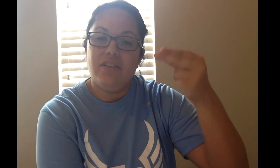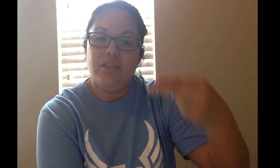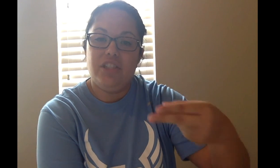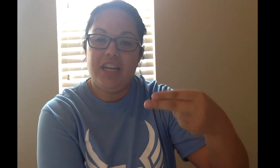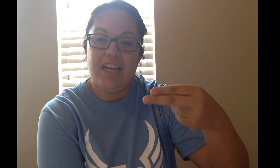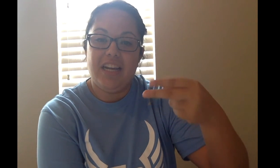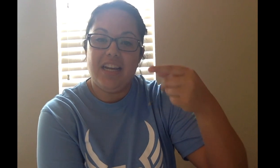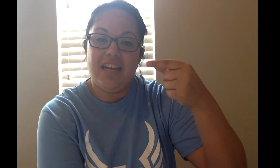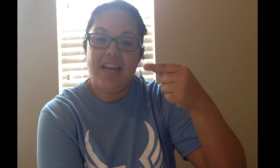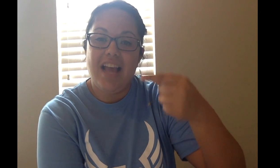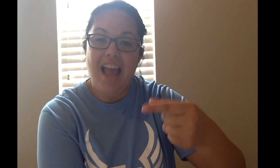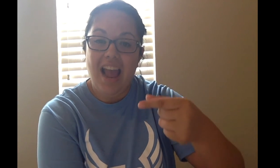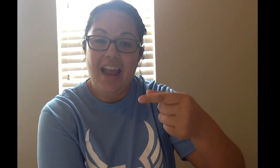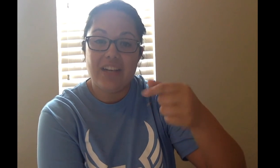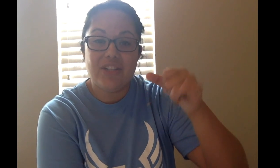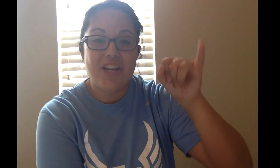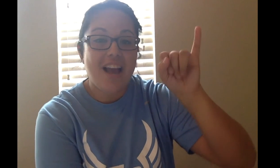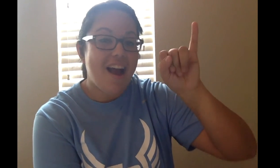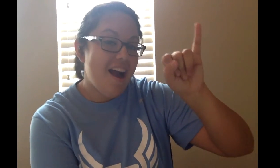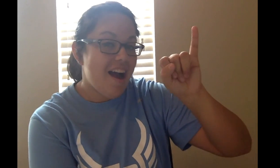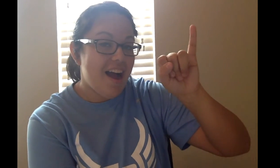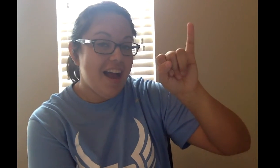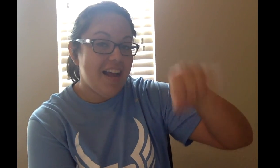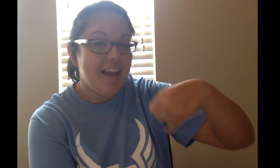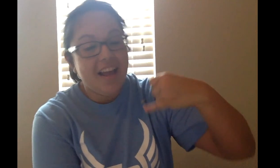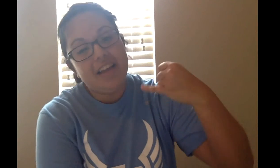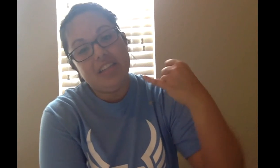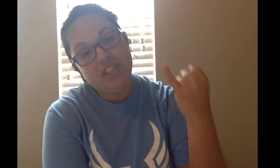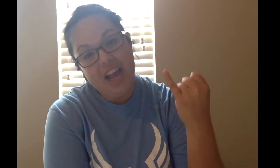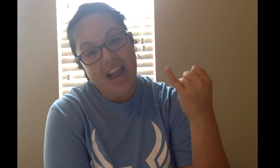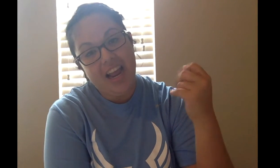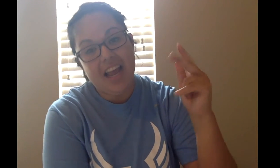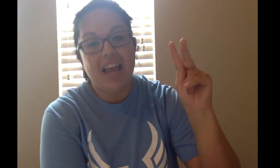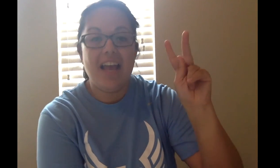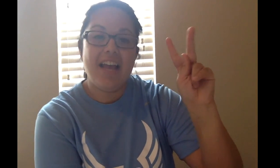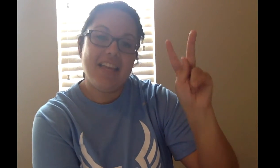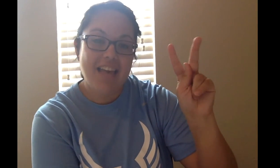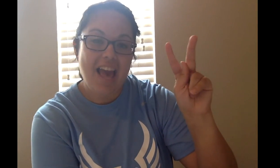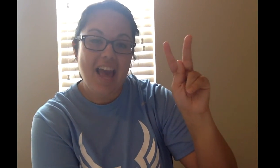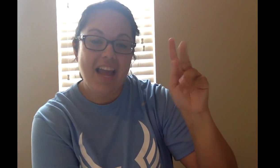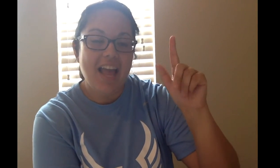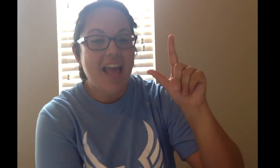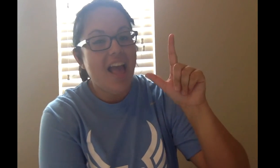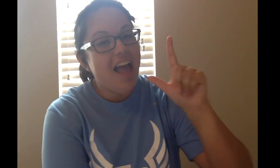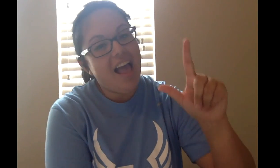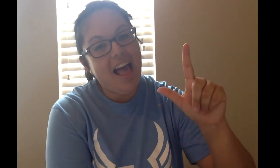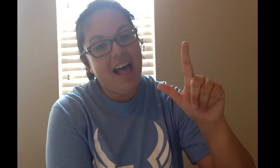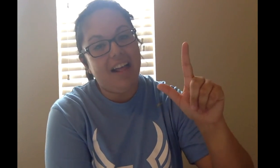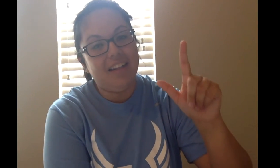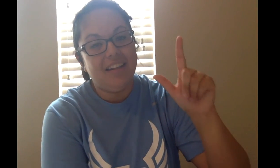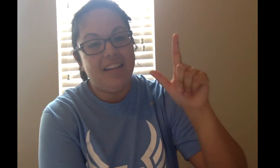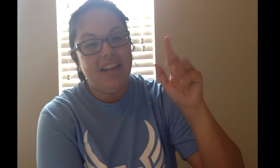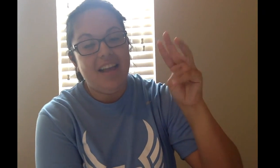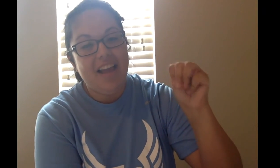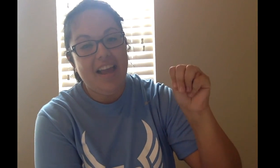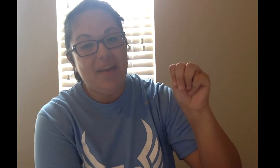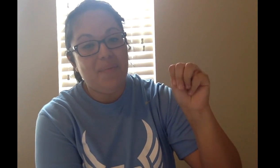G, H, I, J, K, L, N,